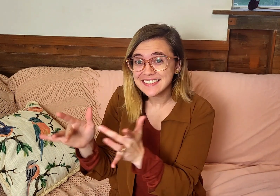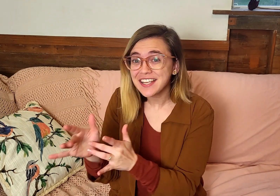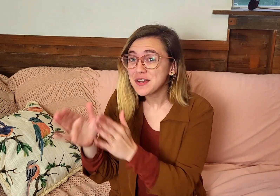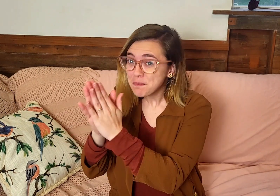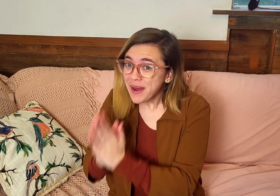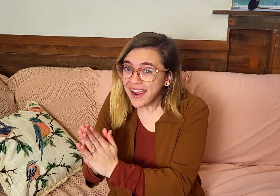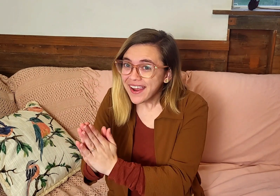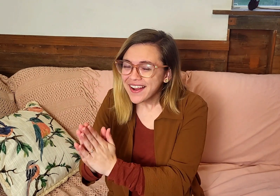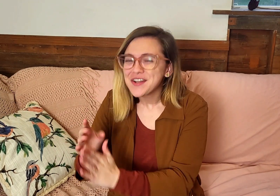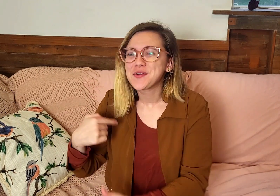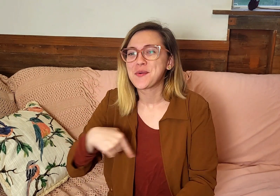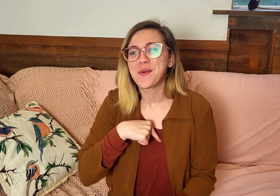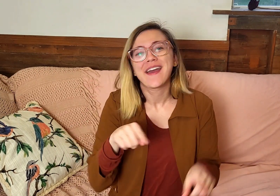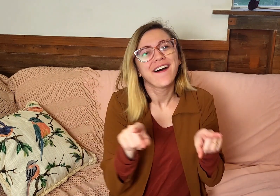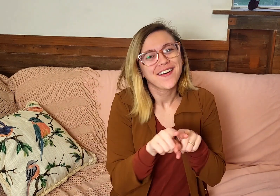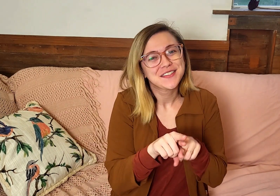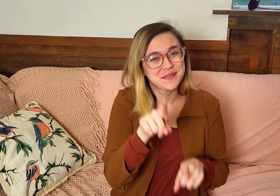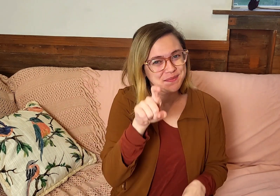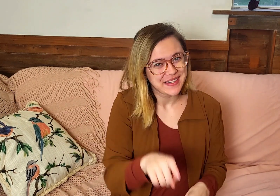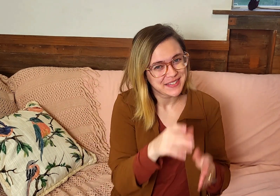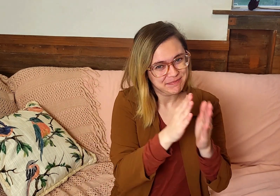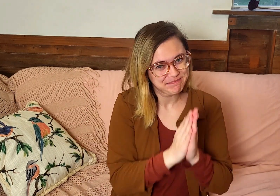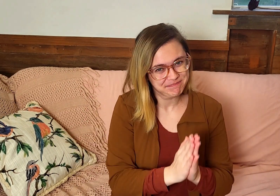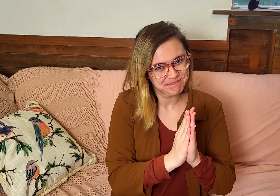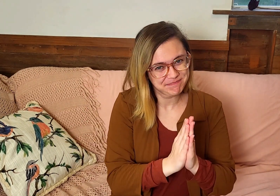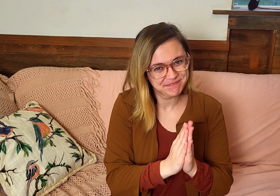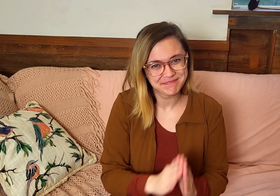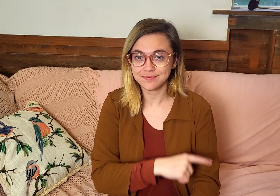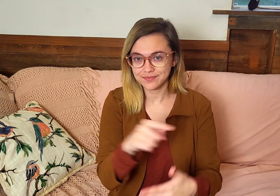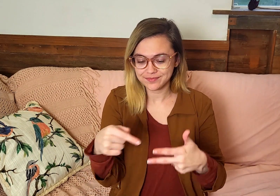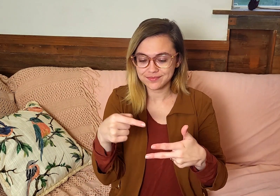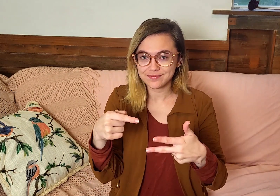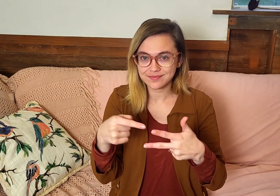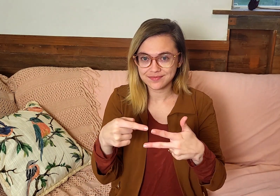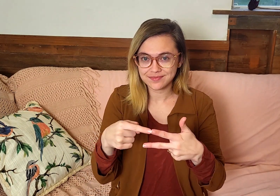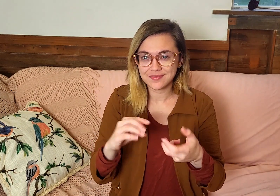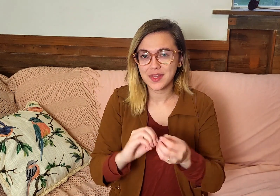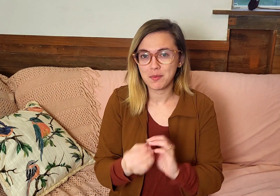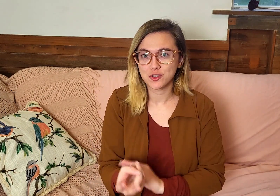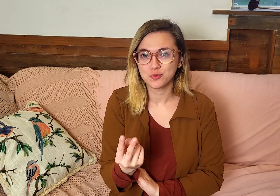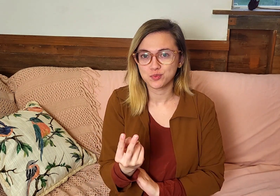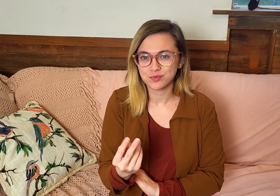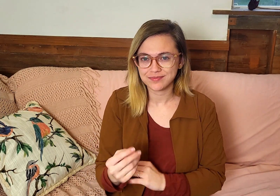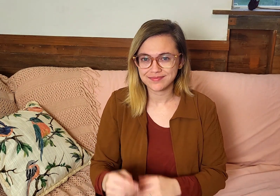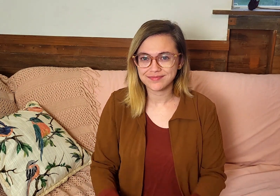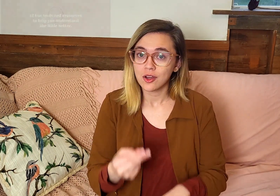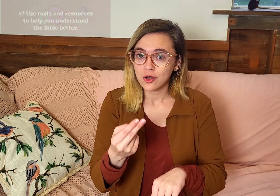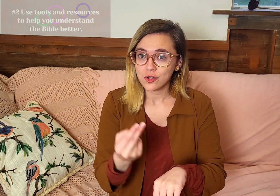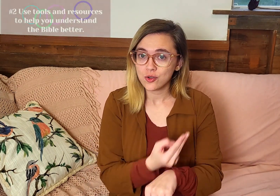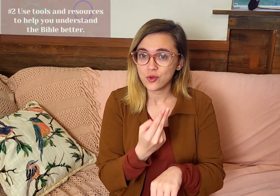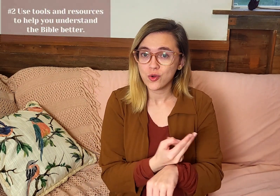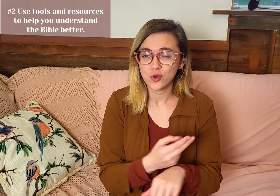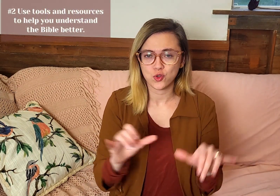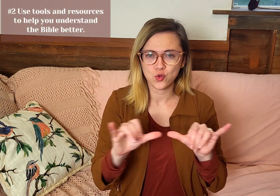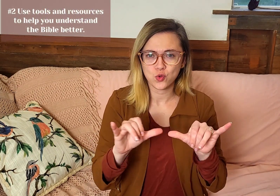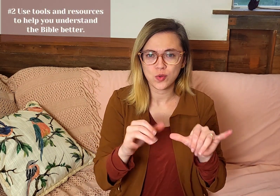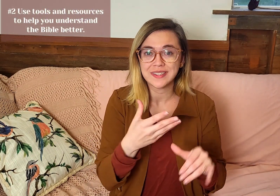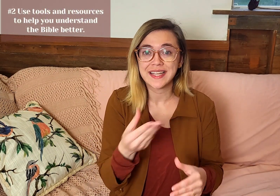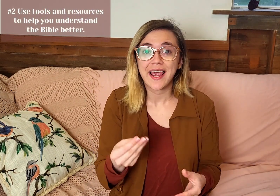If Jesus prayed, we also need to pray. Number two, use